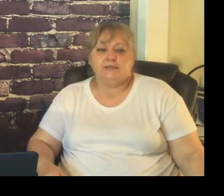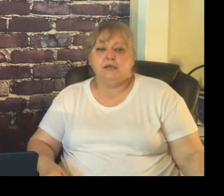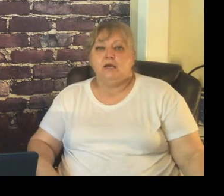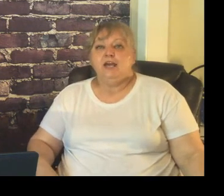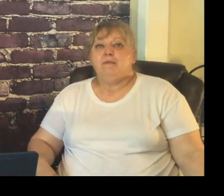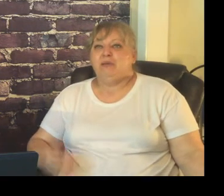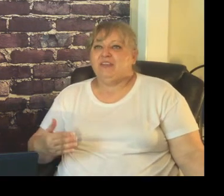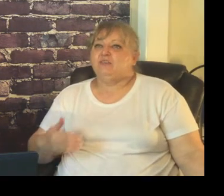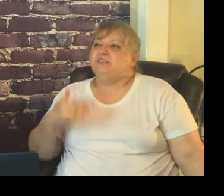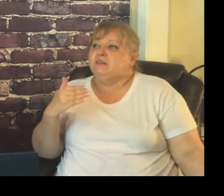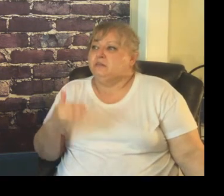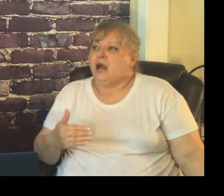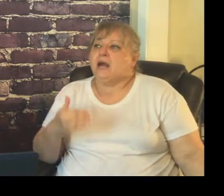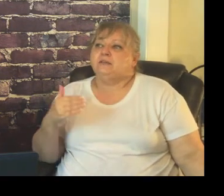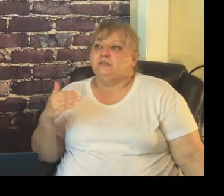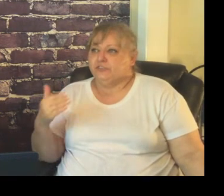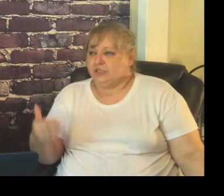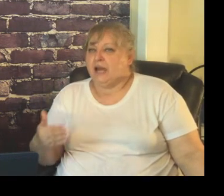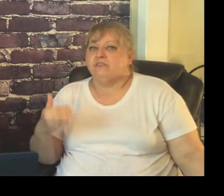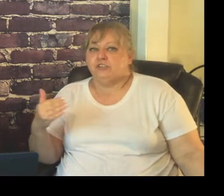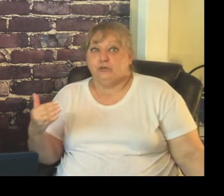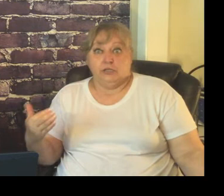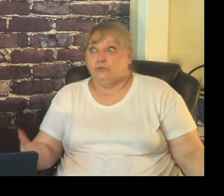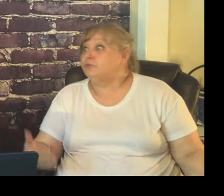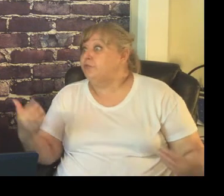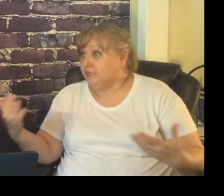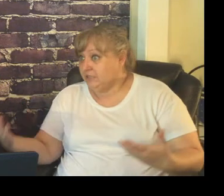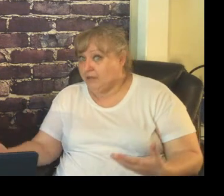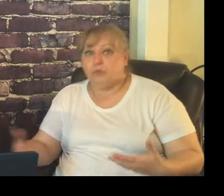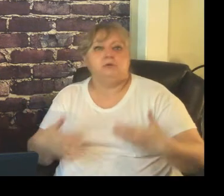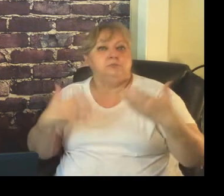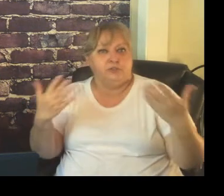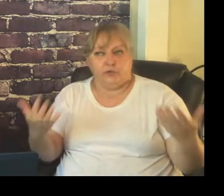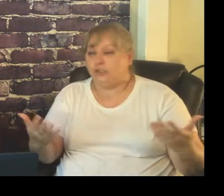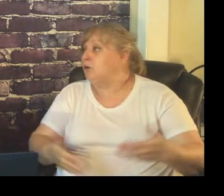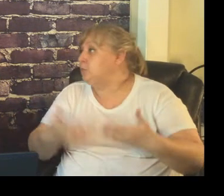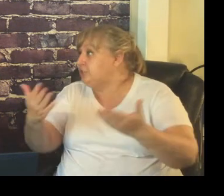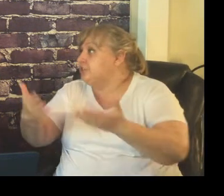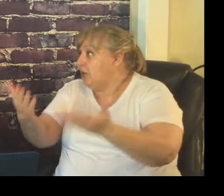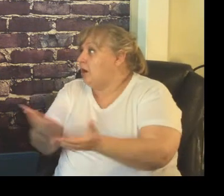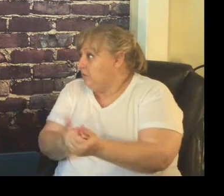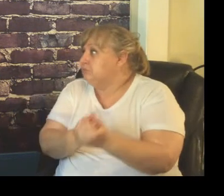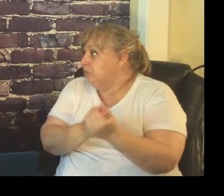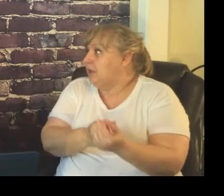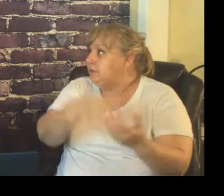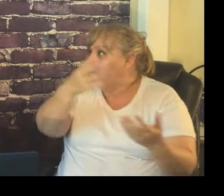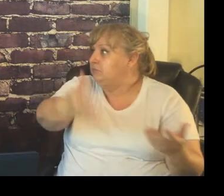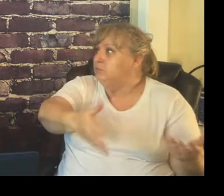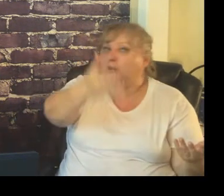but there is a lot of stuff that you can use for example the threshold which is the morning